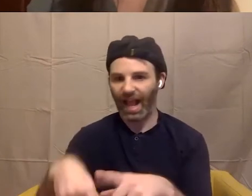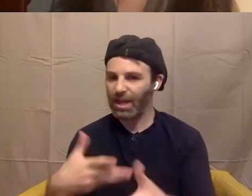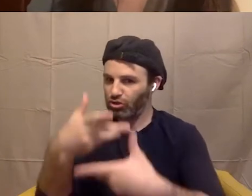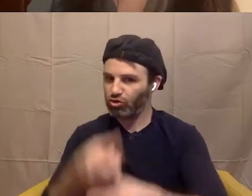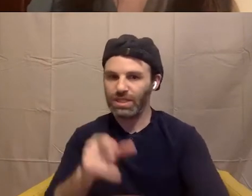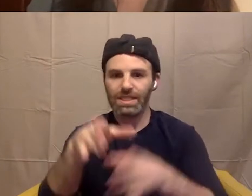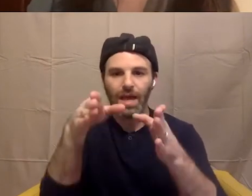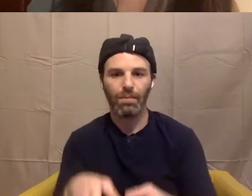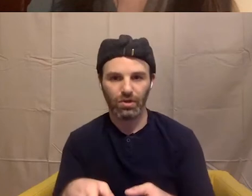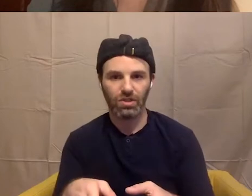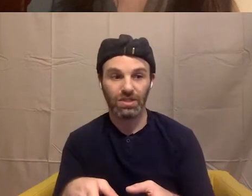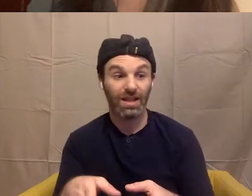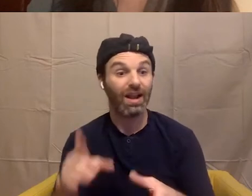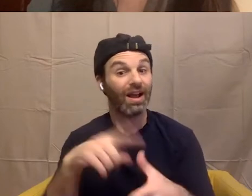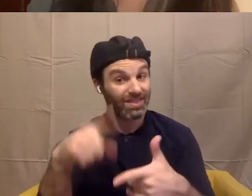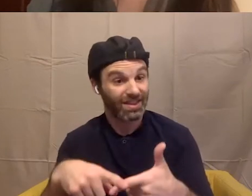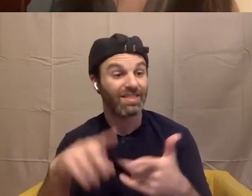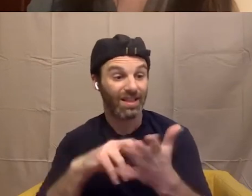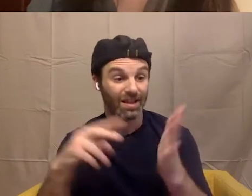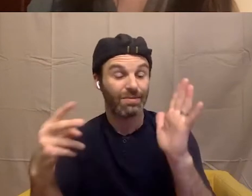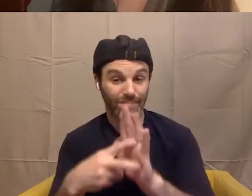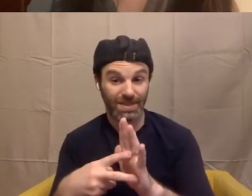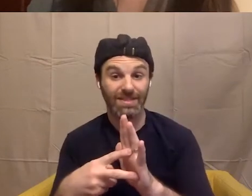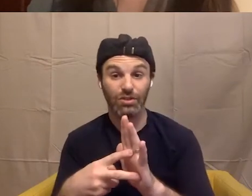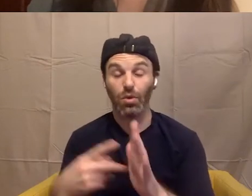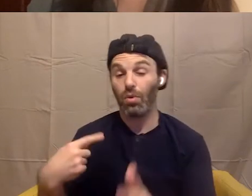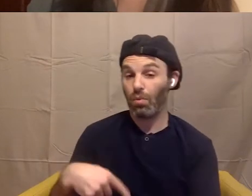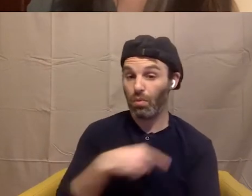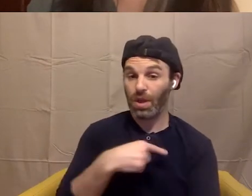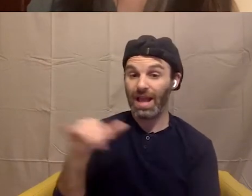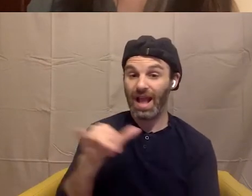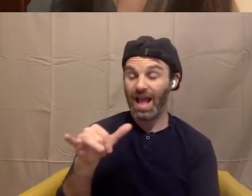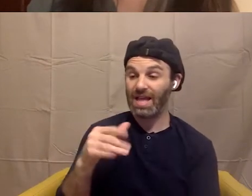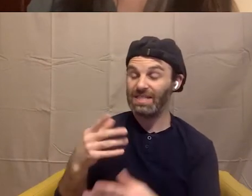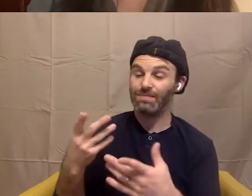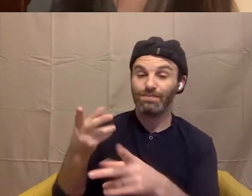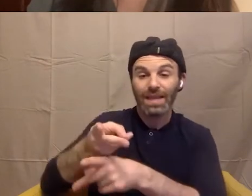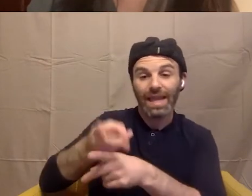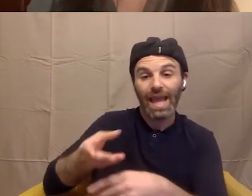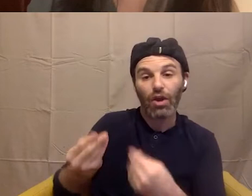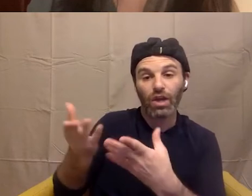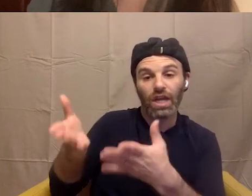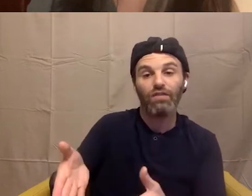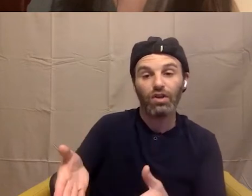that also means that we as primary caregivers have to be open to feedback.